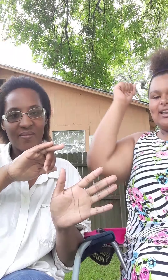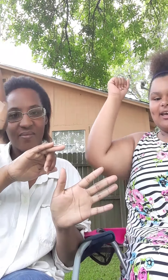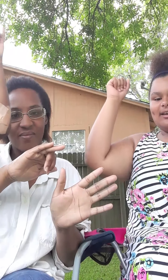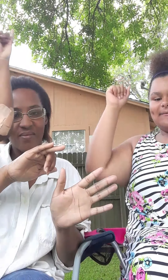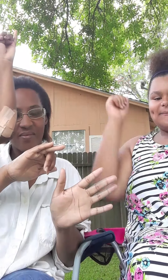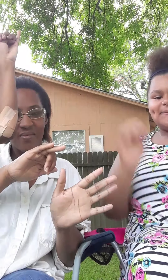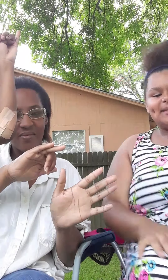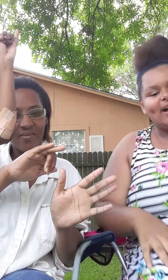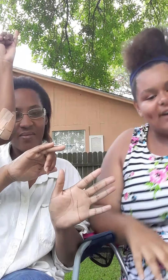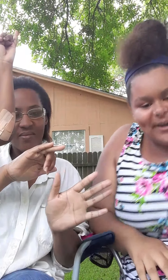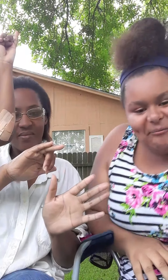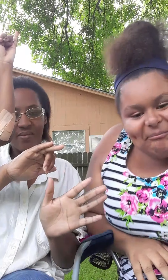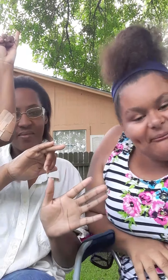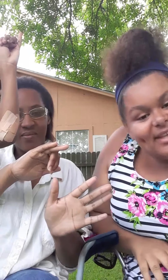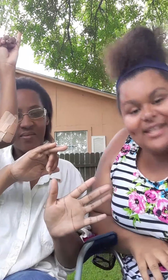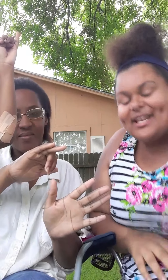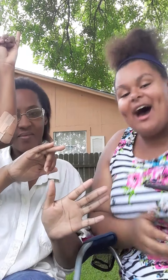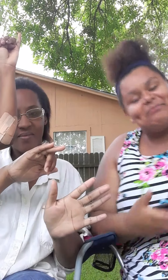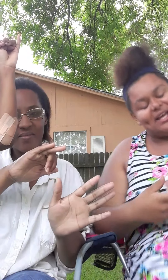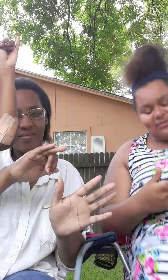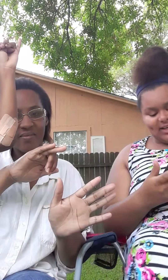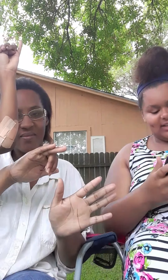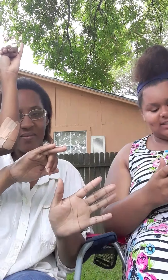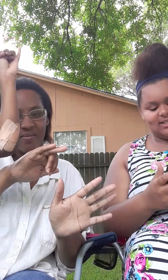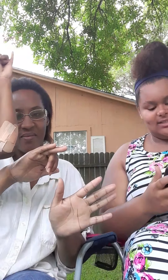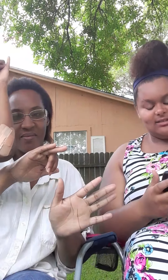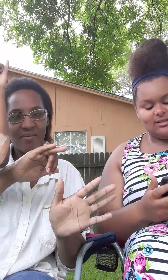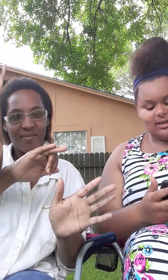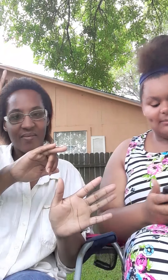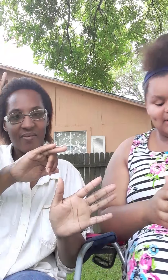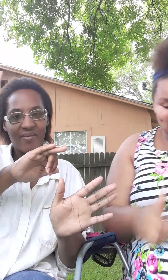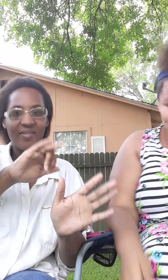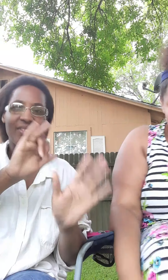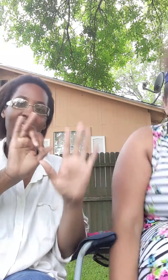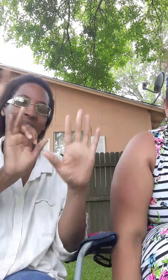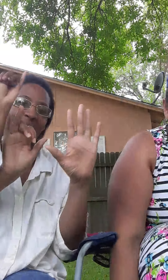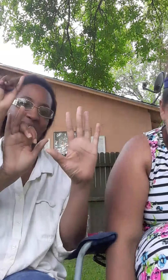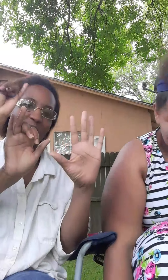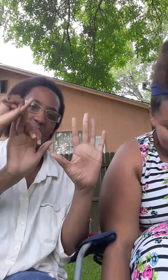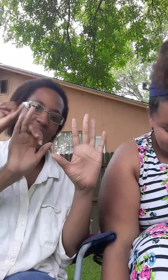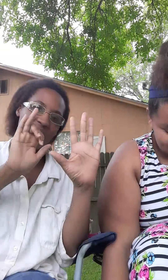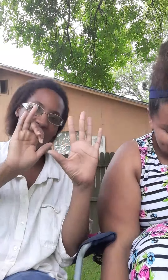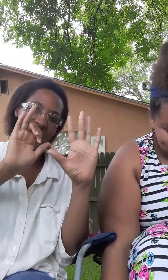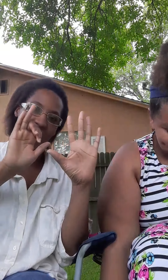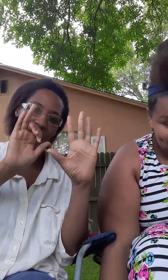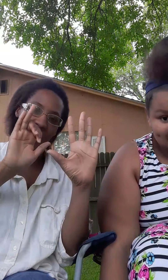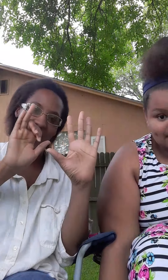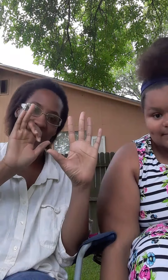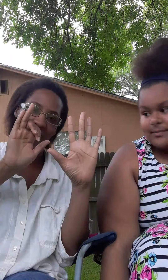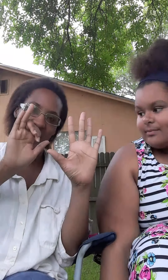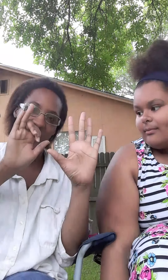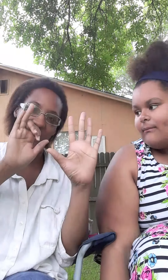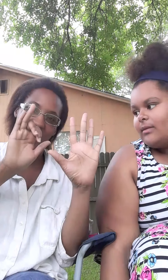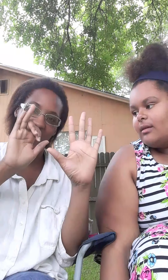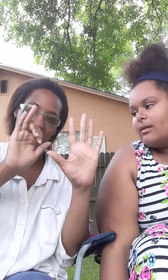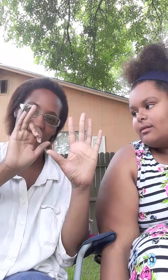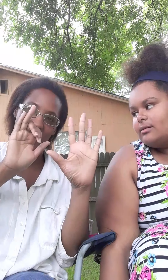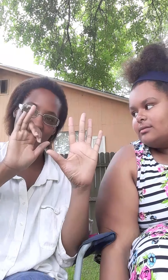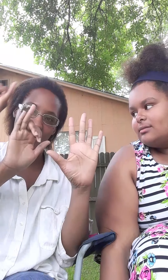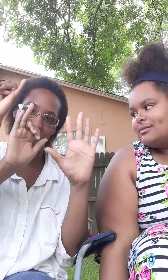If you know all these songs I'm definitely addicted to I'm addicted to How many I got left Cause I didn't know those songs